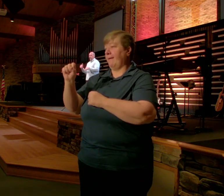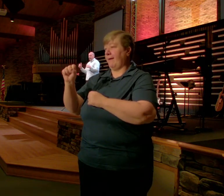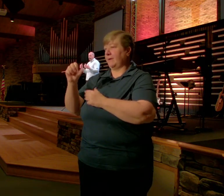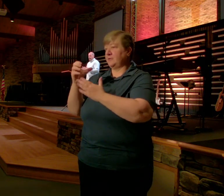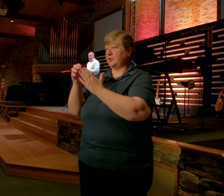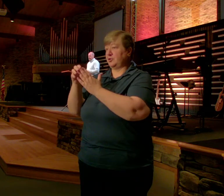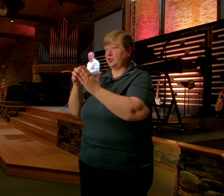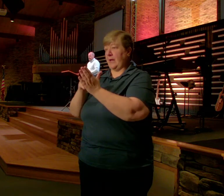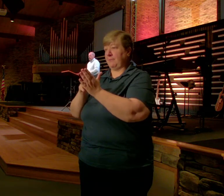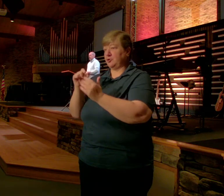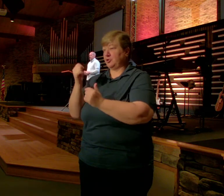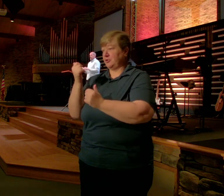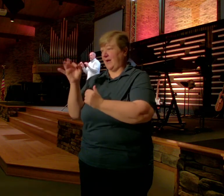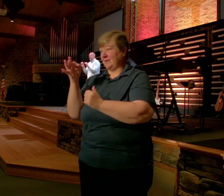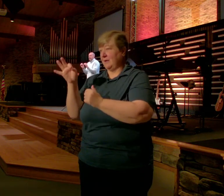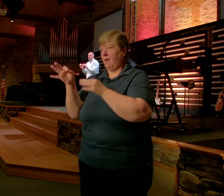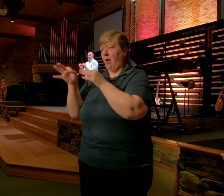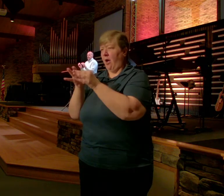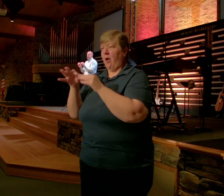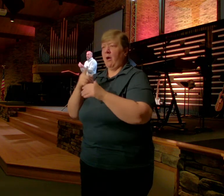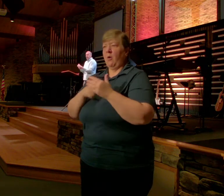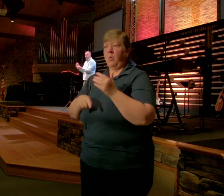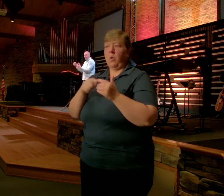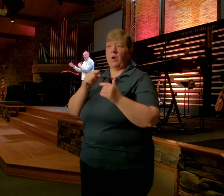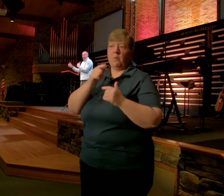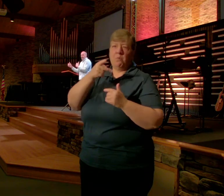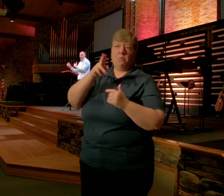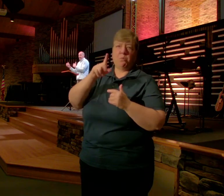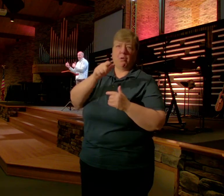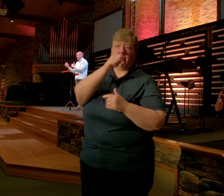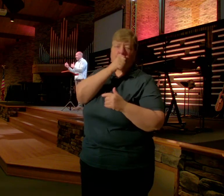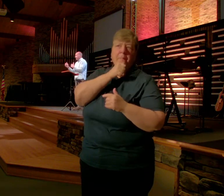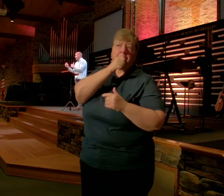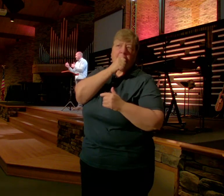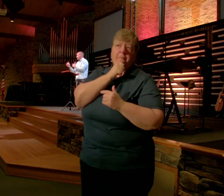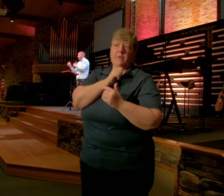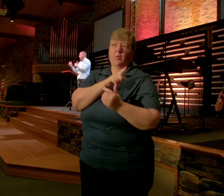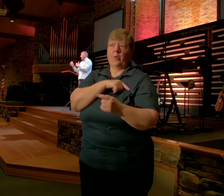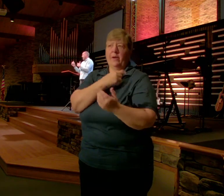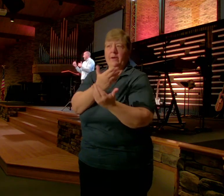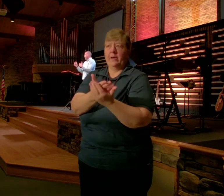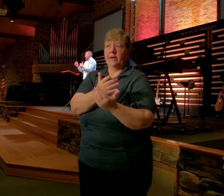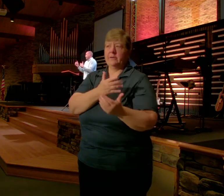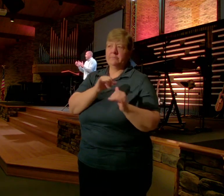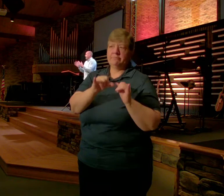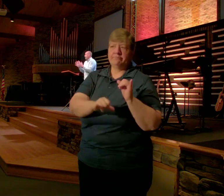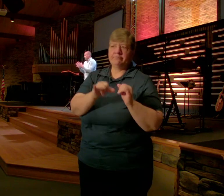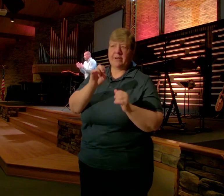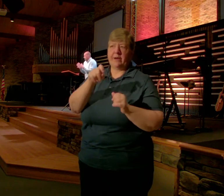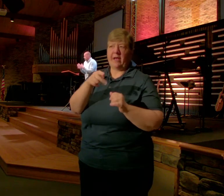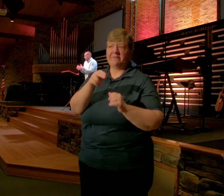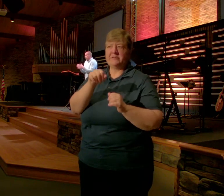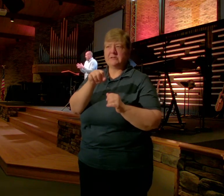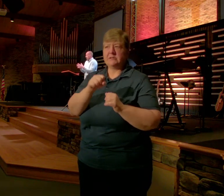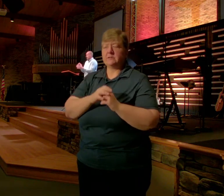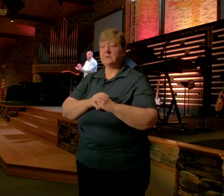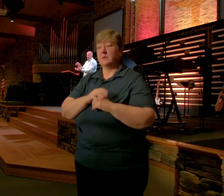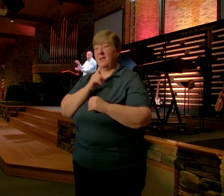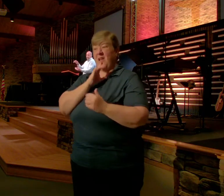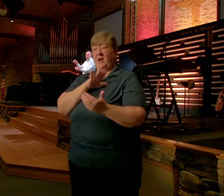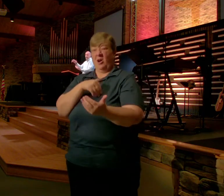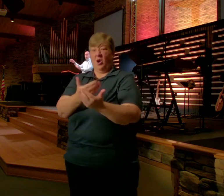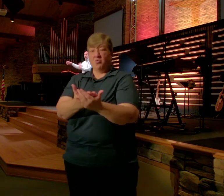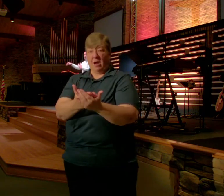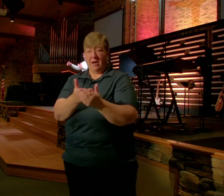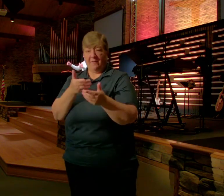What he had to deal with And there it tells us That when he first arrived In Ephesus He found just 12 believers